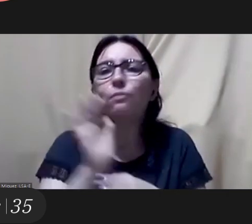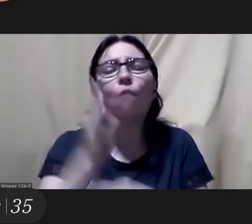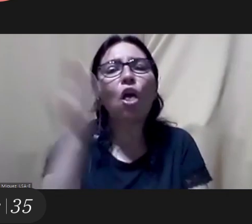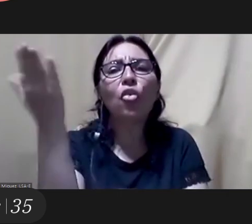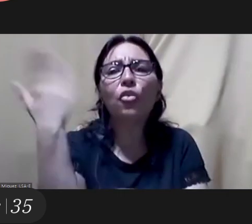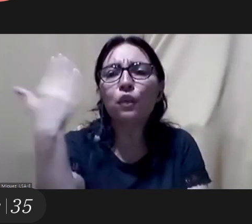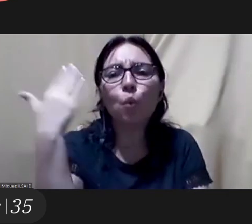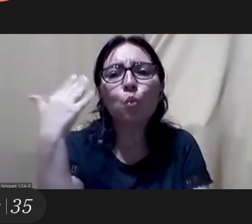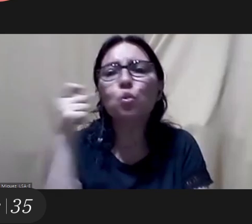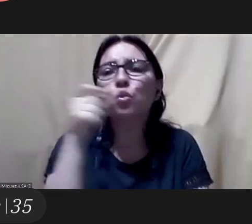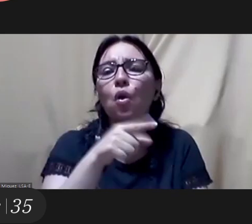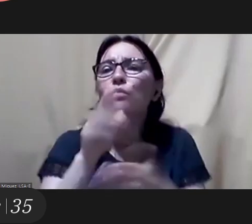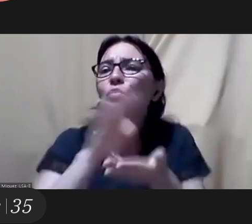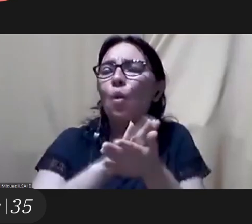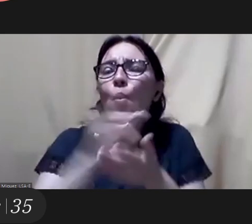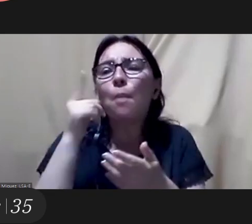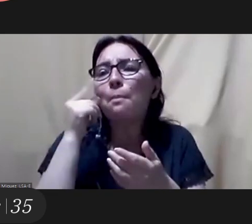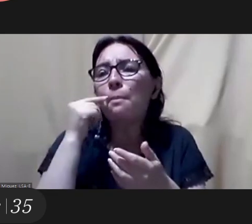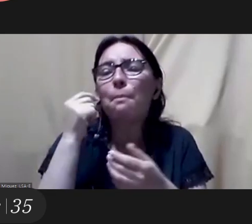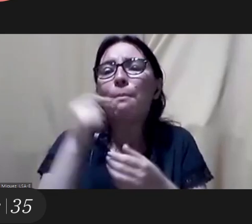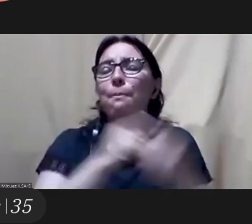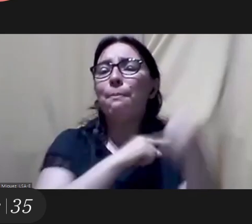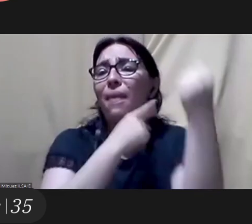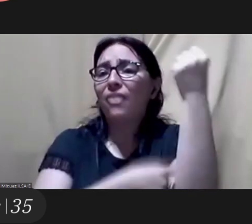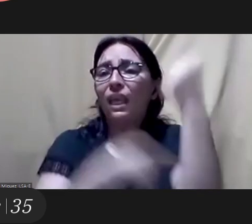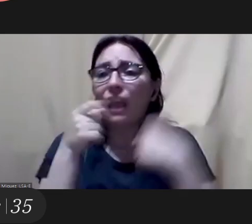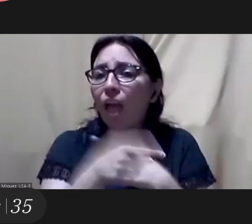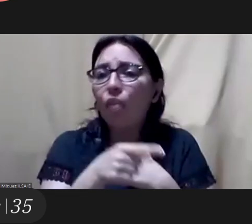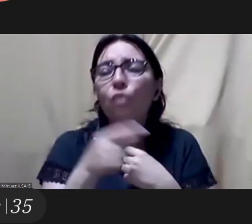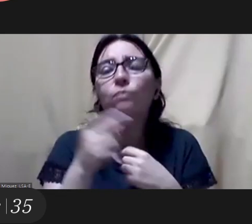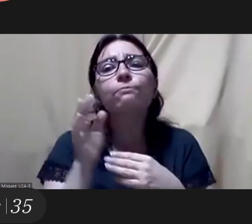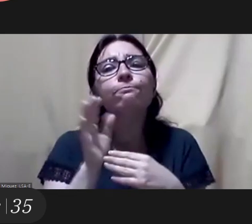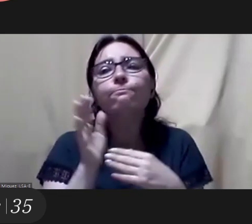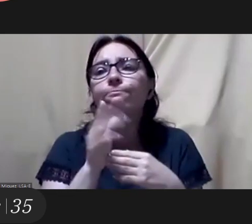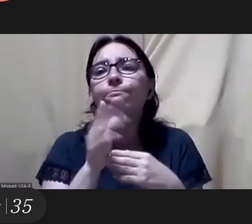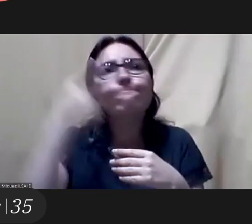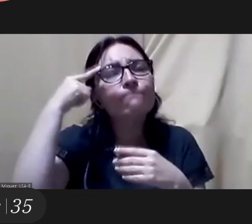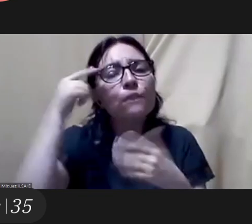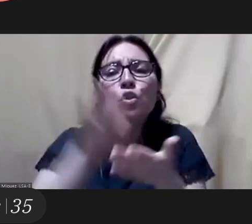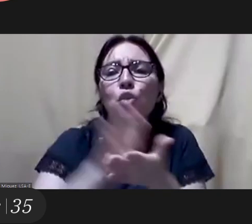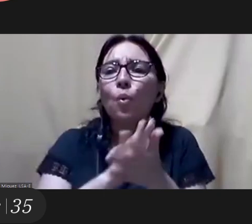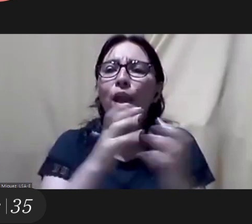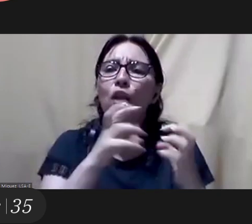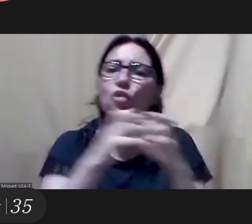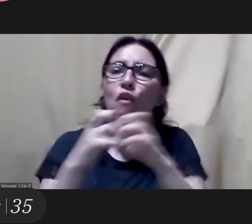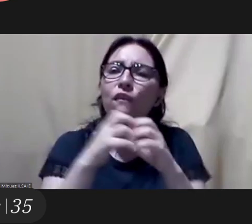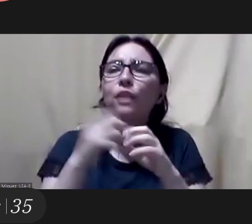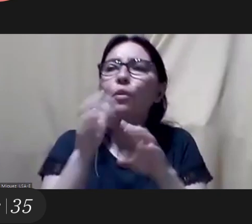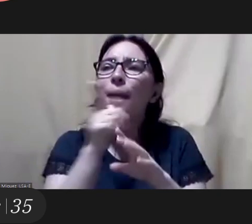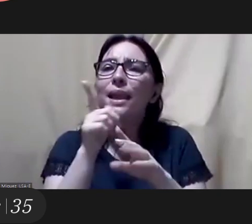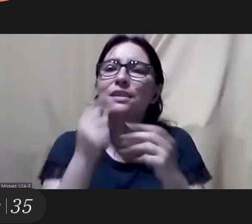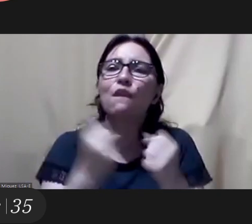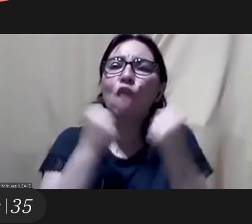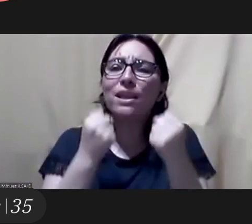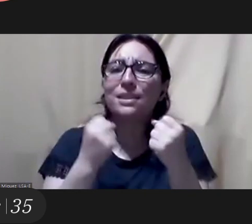patriarchal hegemonical narrative submits us to a logic of thinking of conflicts with